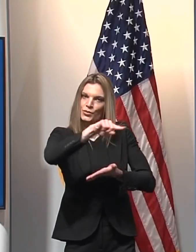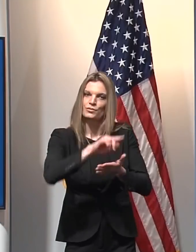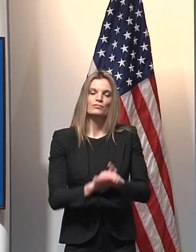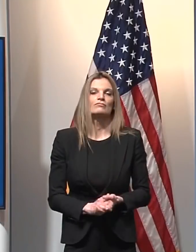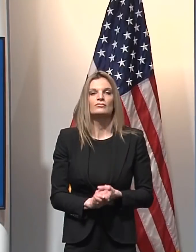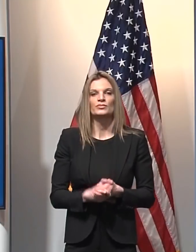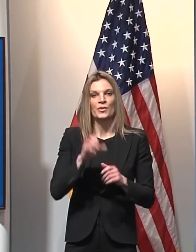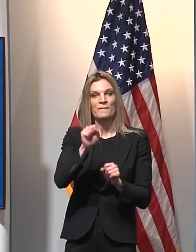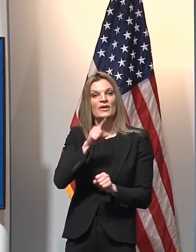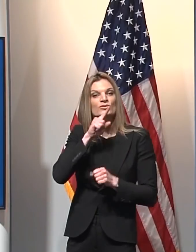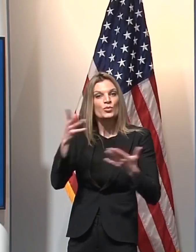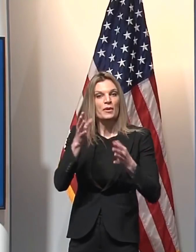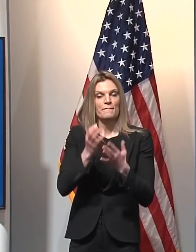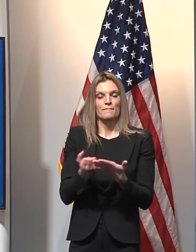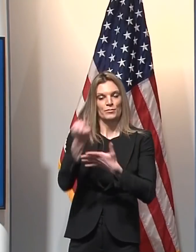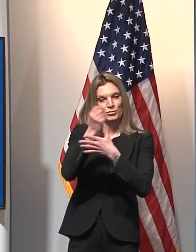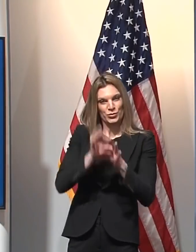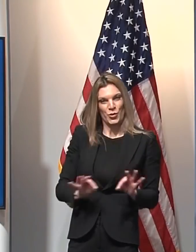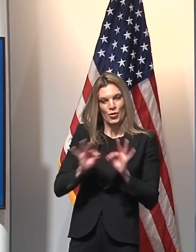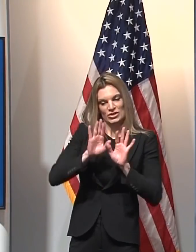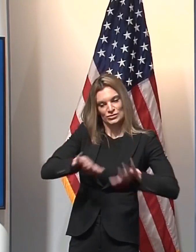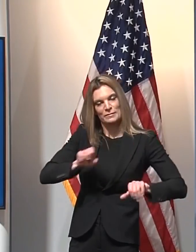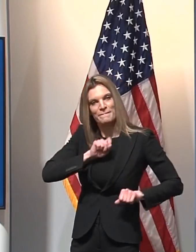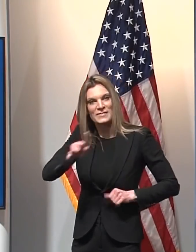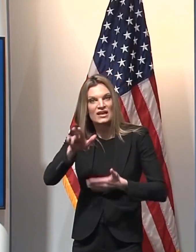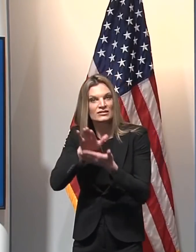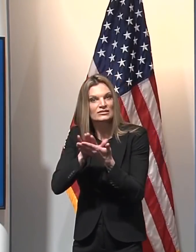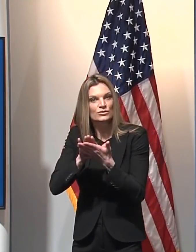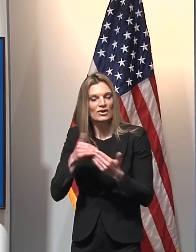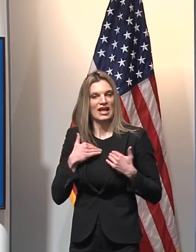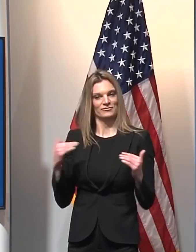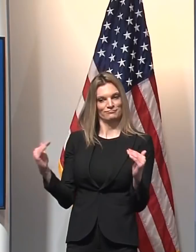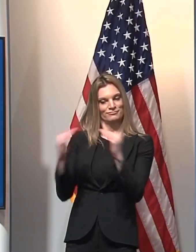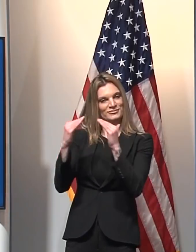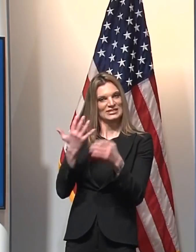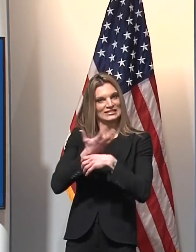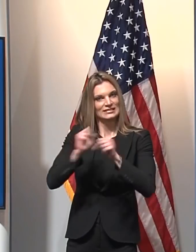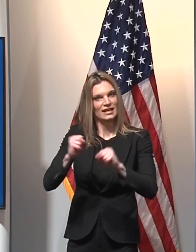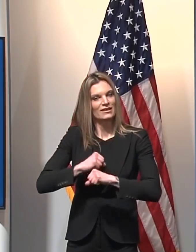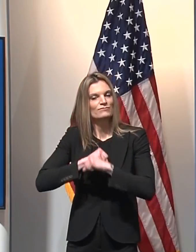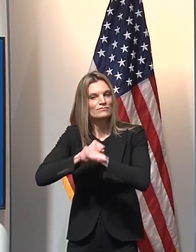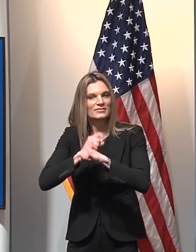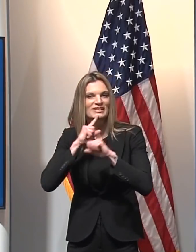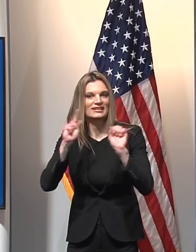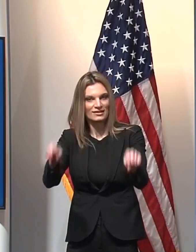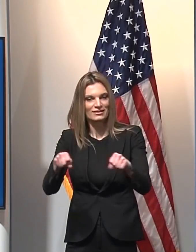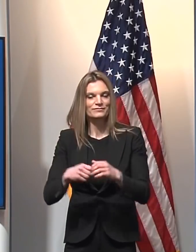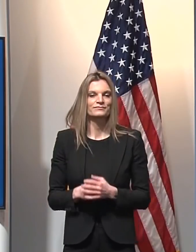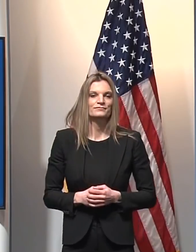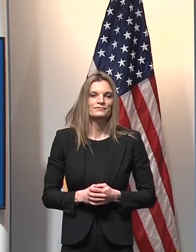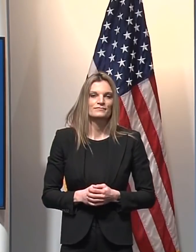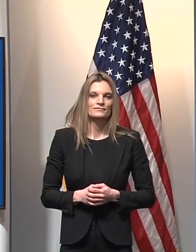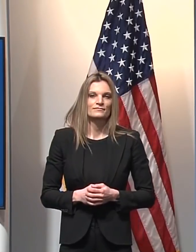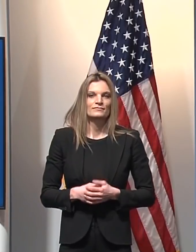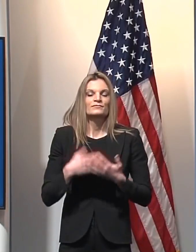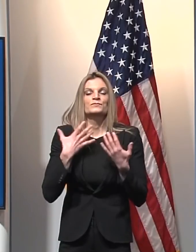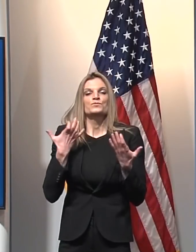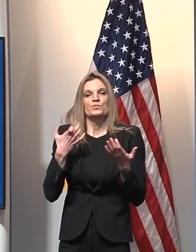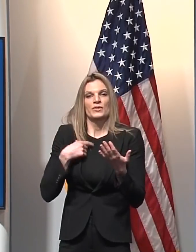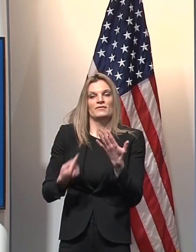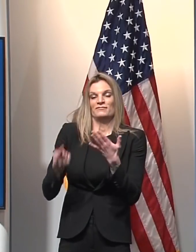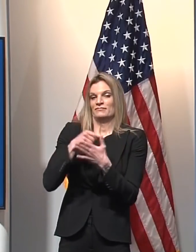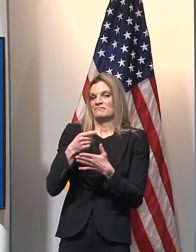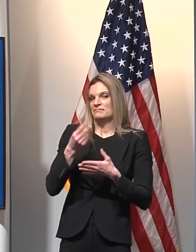have a safe and equitable recovery for each child to achieve their human potential, which is why I call attention to a very important